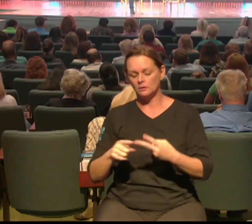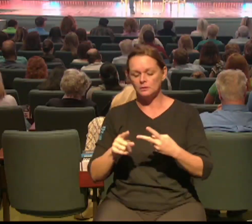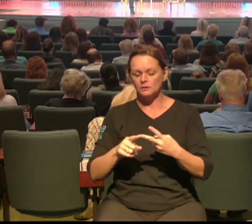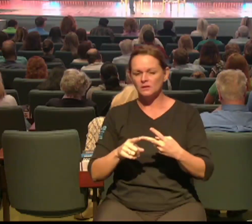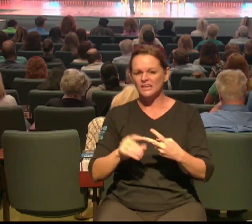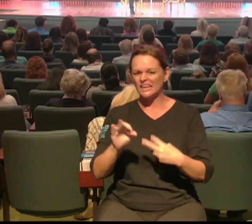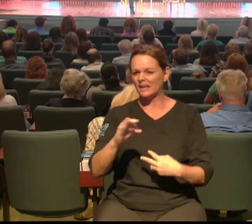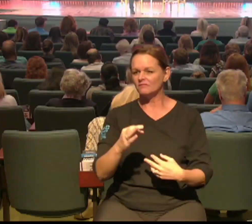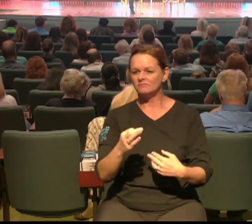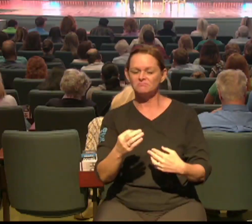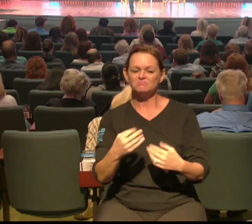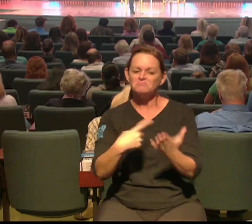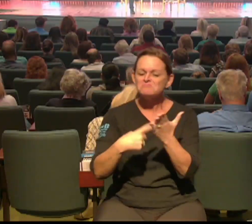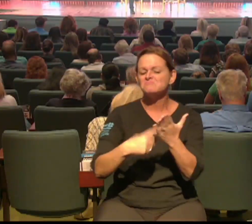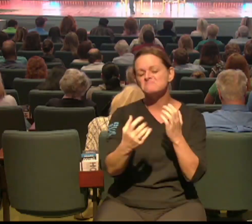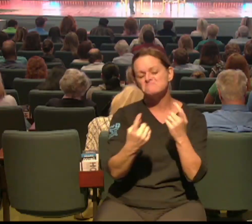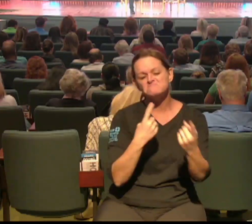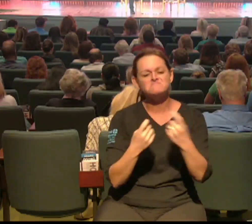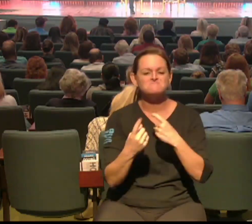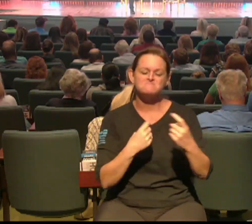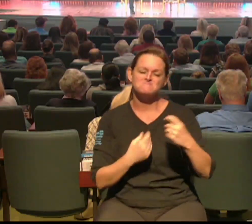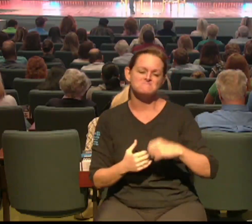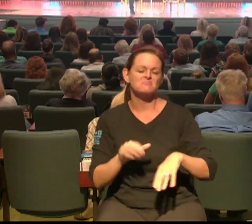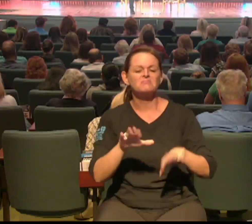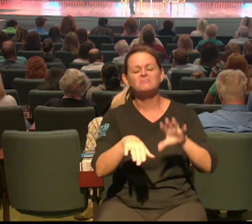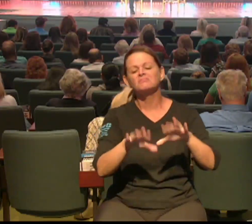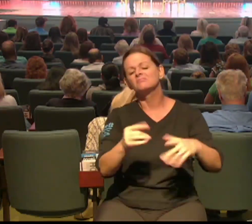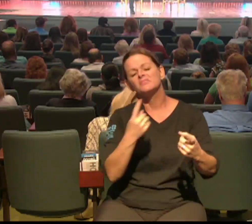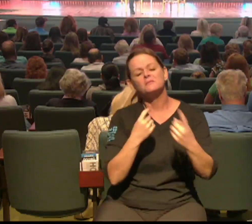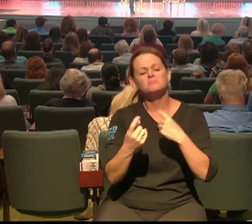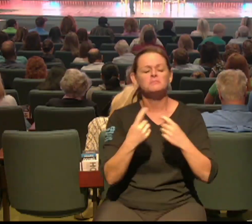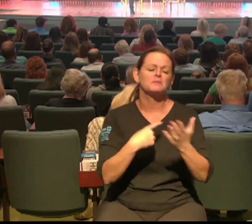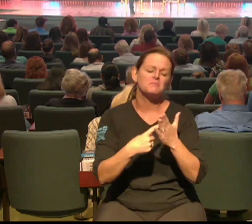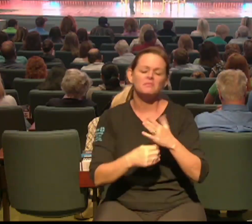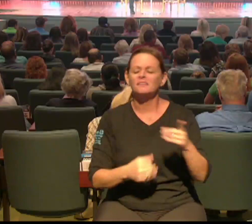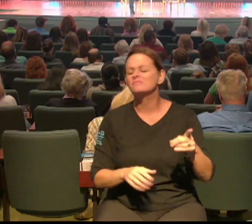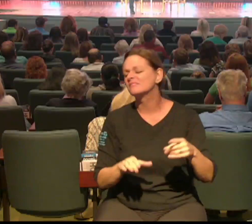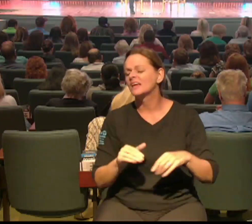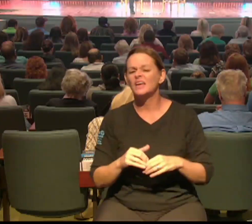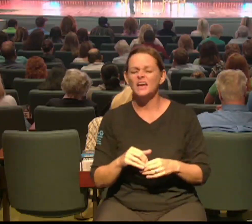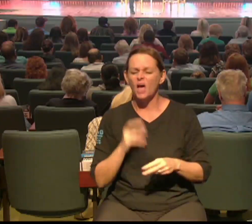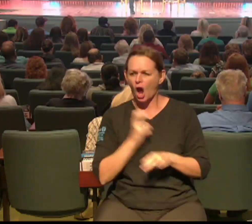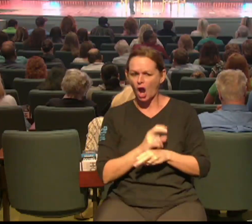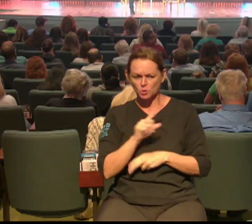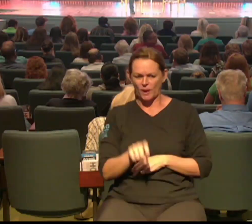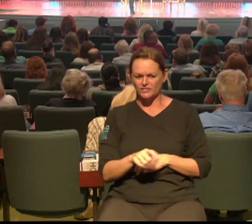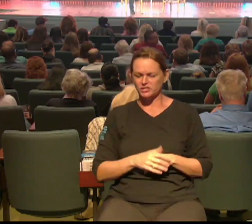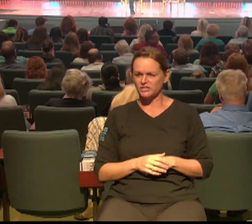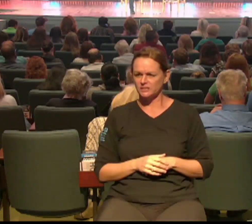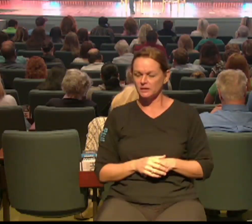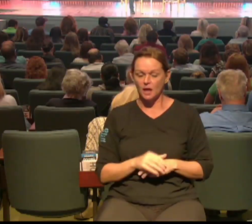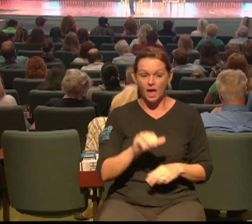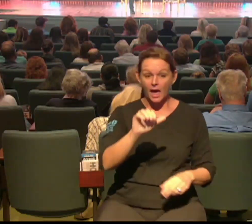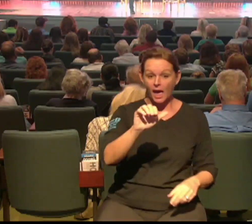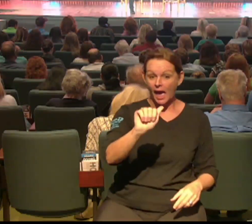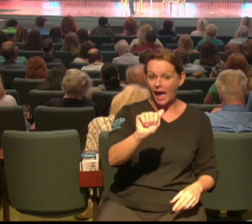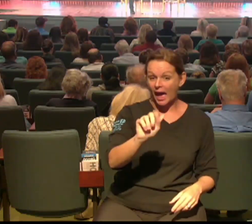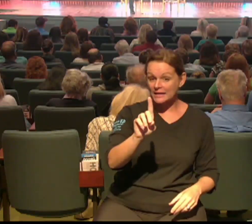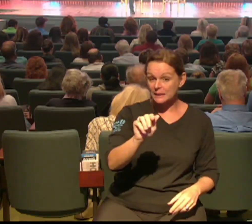something like about does Adam and Eve have a belly button I don't know if they had a belly button who did Adam and Eve's kids even marry I don't know I can't think about that did Noah have dinosaurs